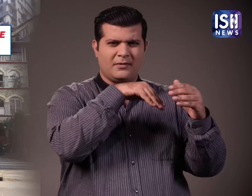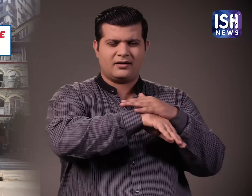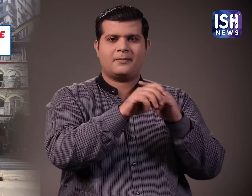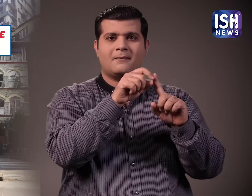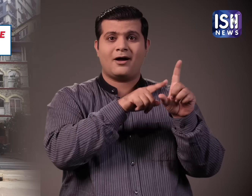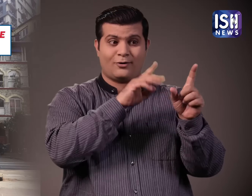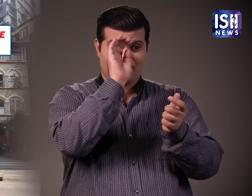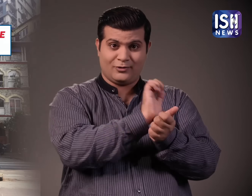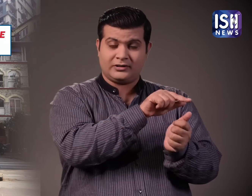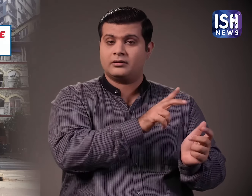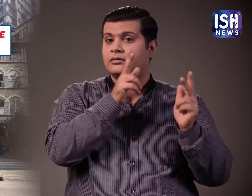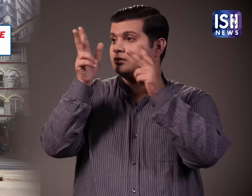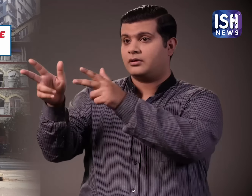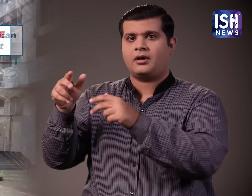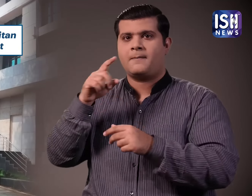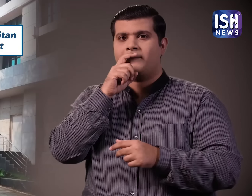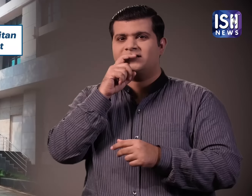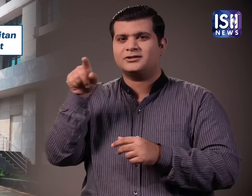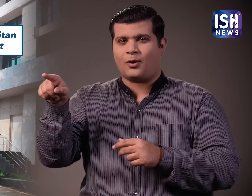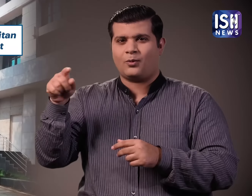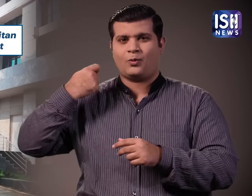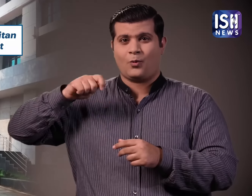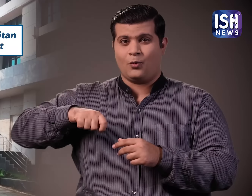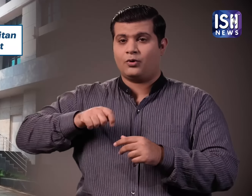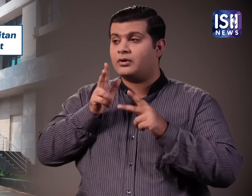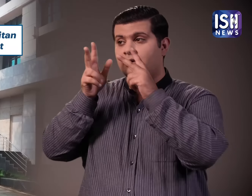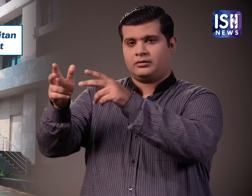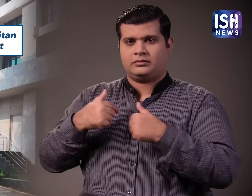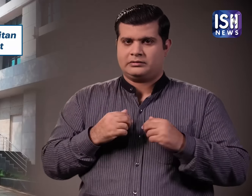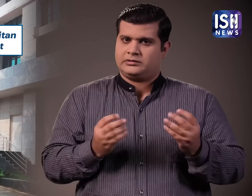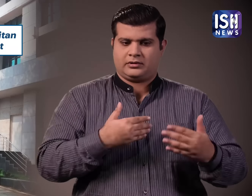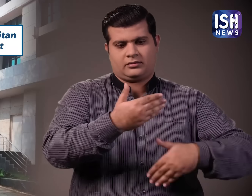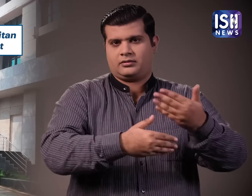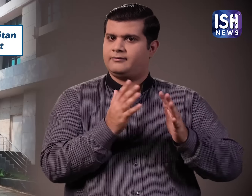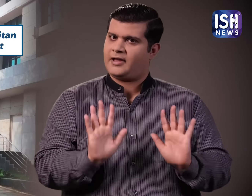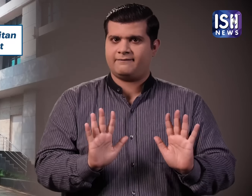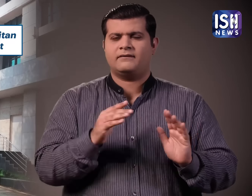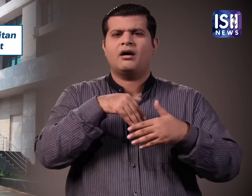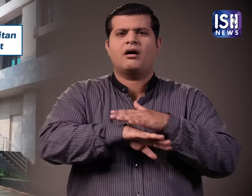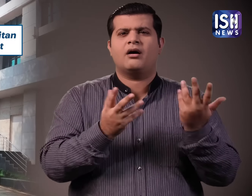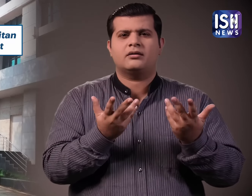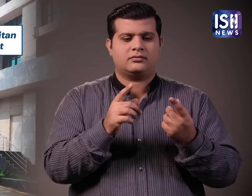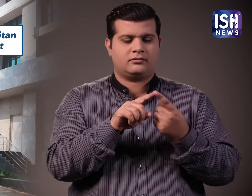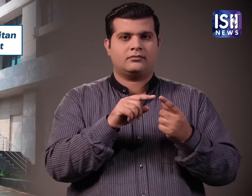Mumbai, the Pai Dhuni police informed the Mazgav Metropolitan Managed Trust Court that they have started the process